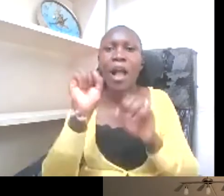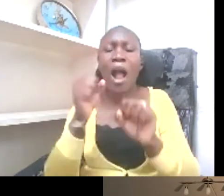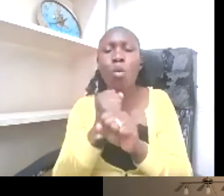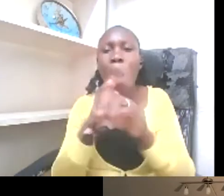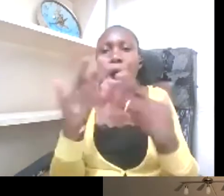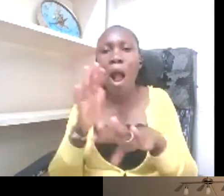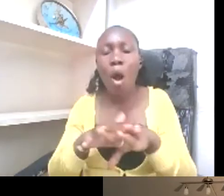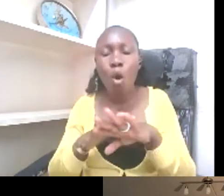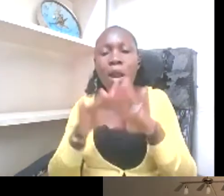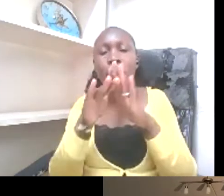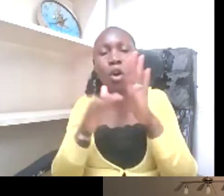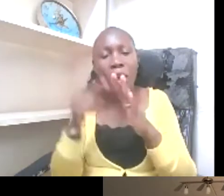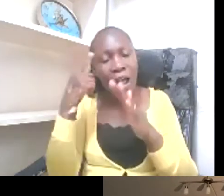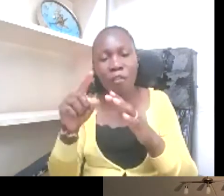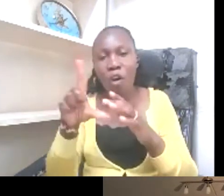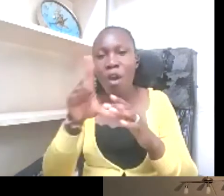would that be a threat to